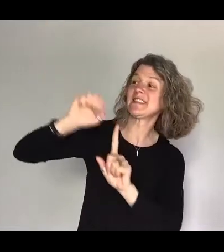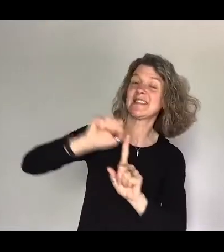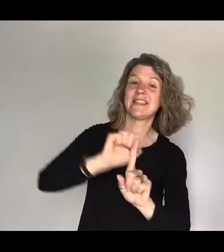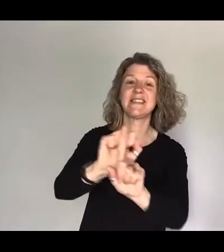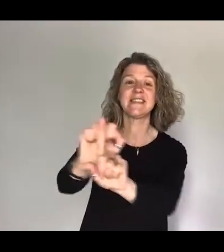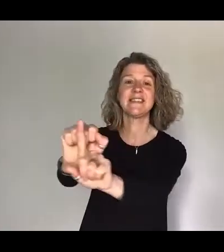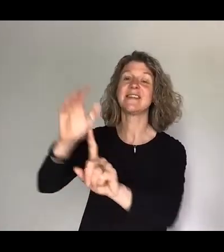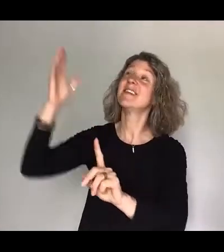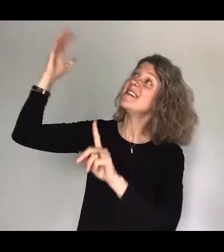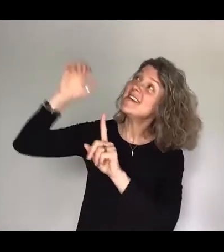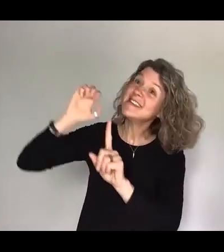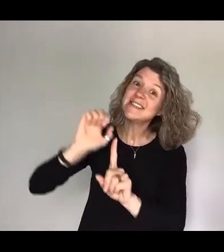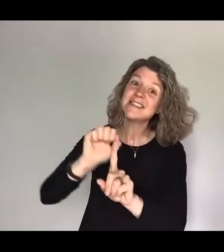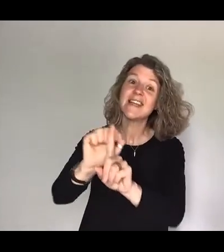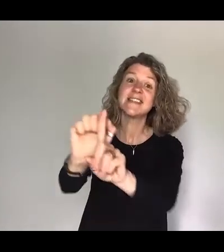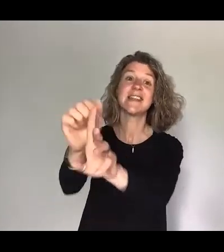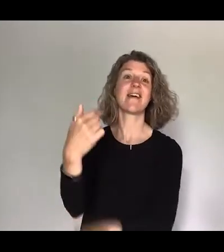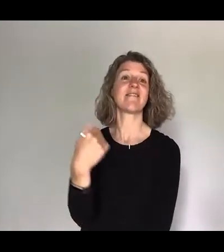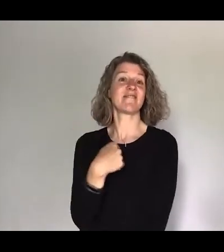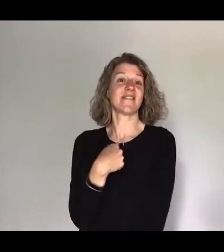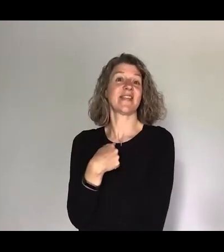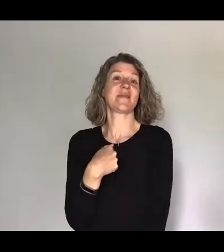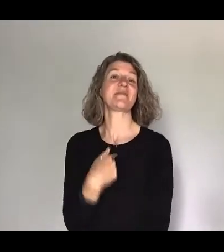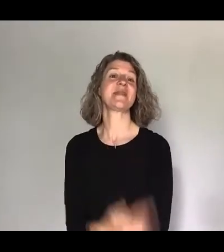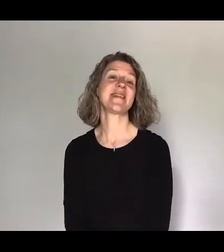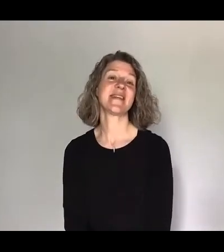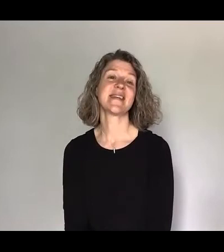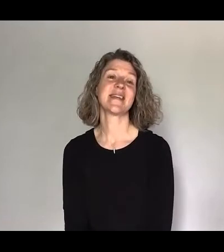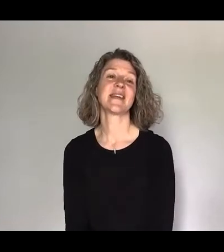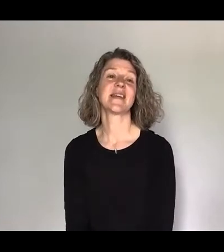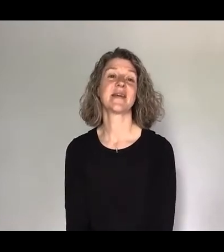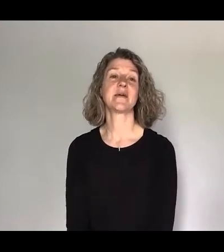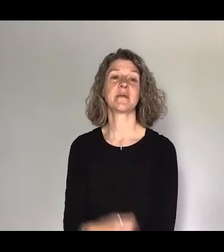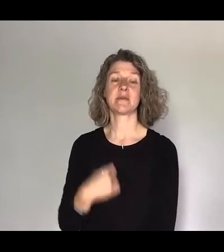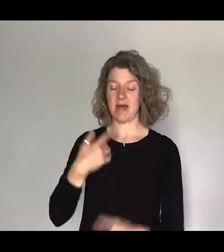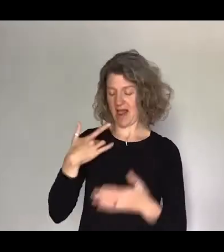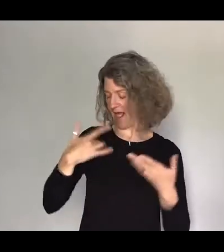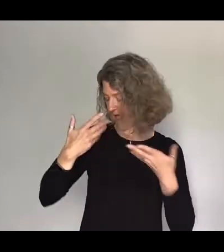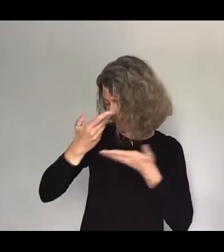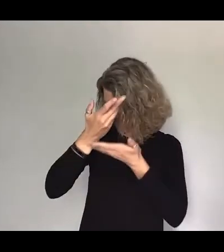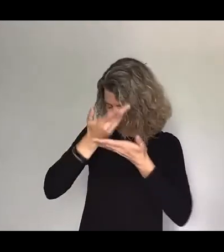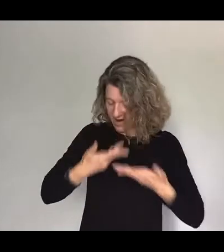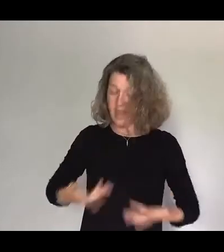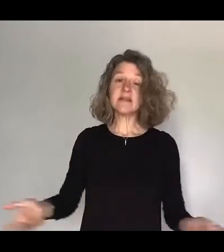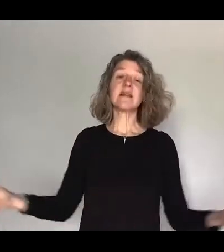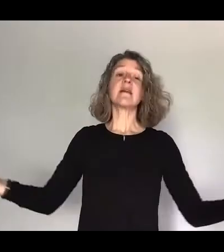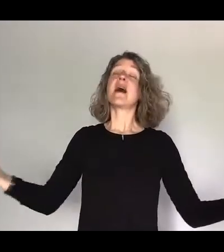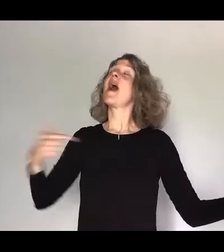after it's running after me had my life laid down and surrendered